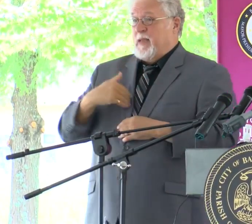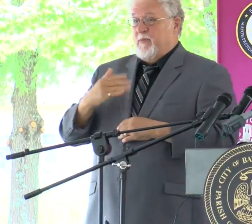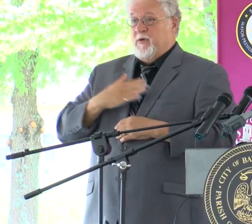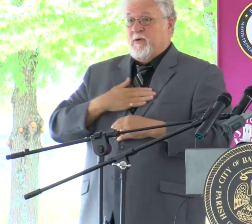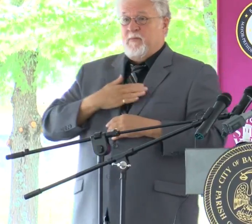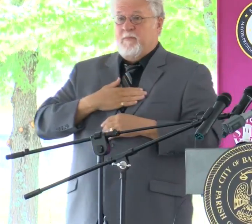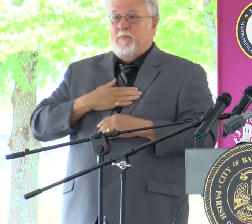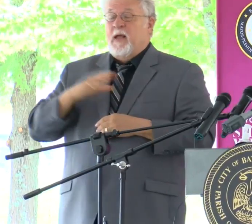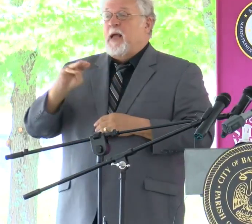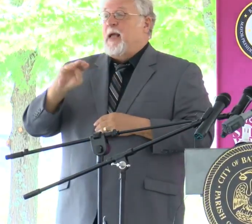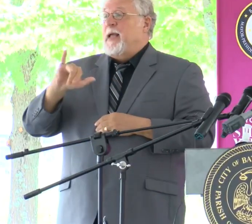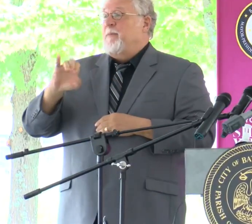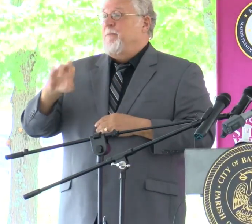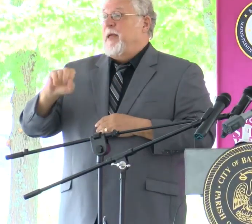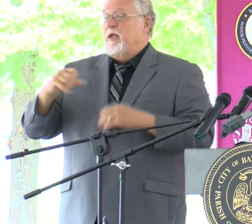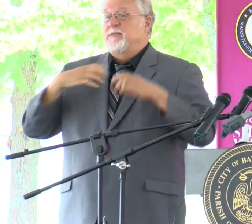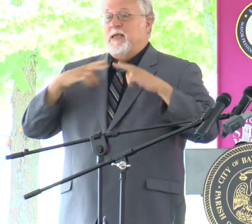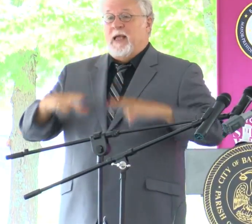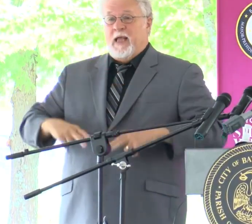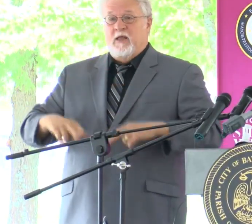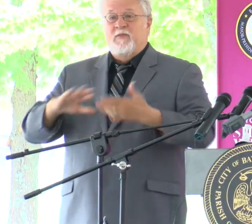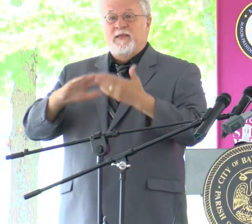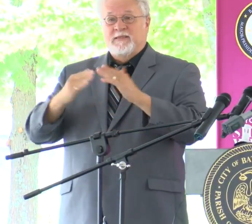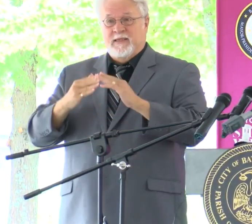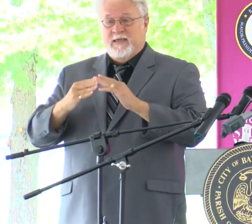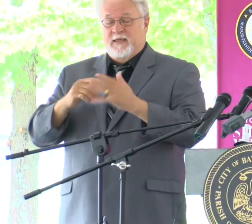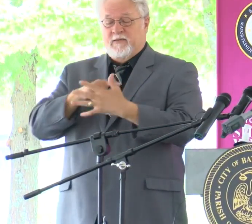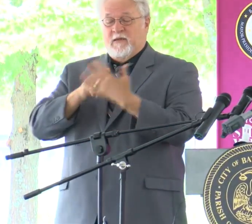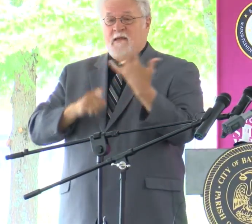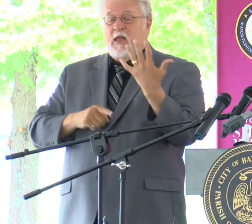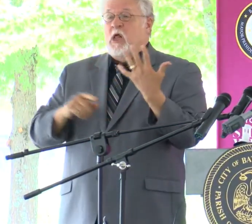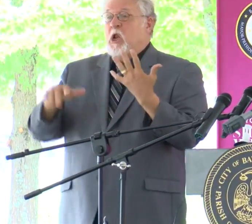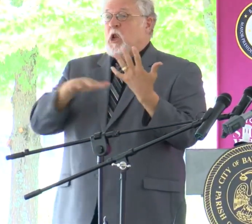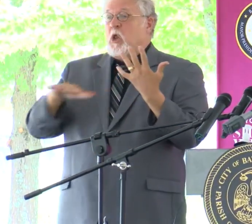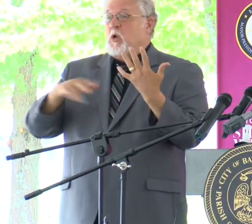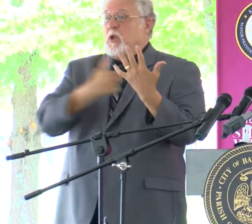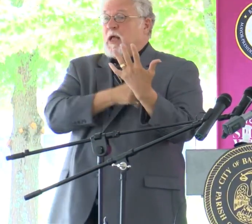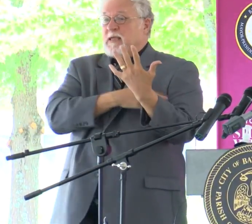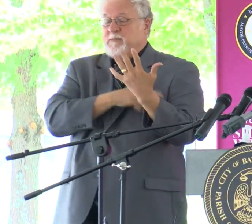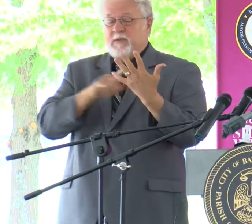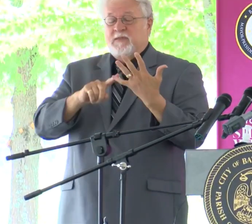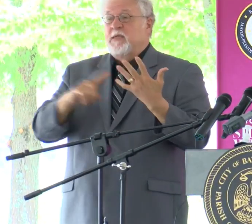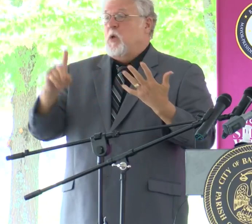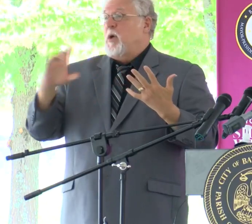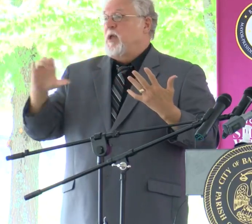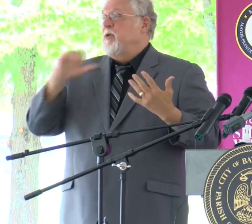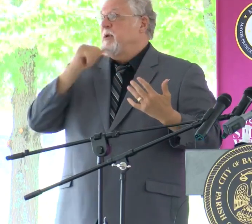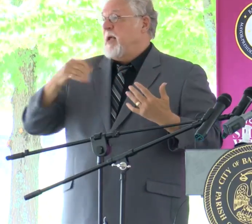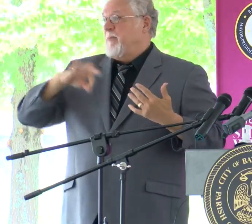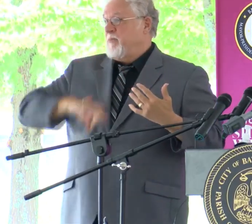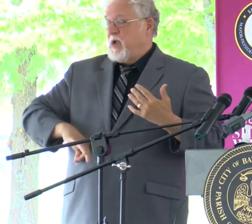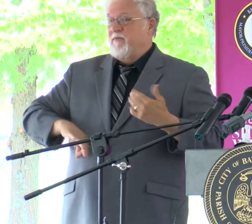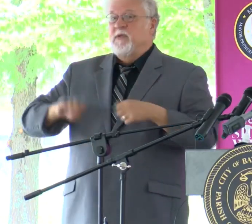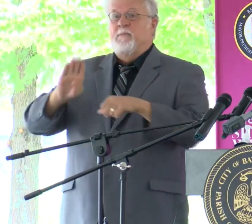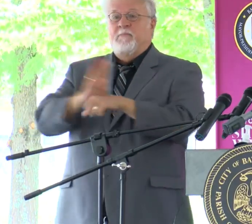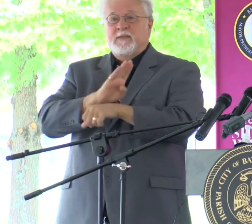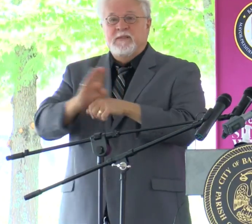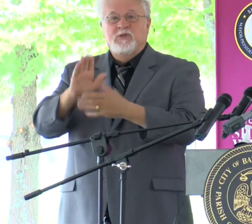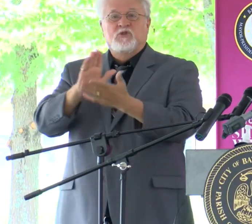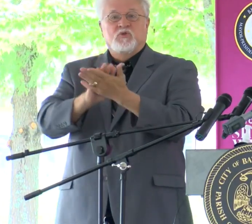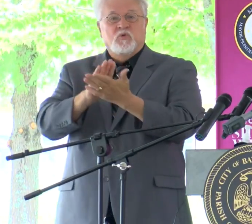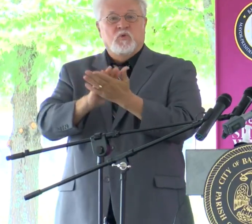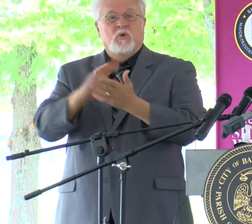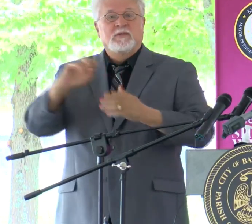Mayor's Healthy City Initiative, which includes all five local hospitals and over 100 non-profits, businesses, schools,